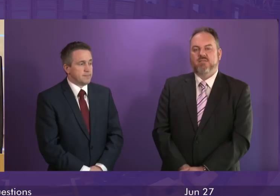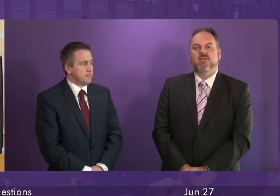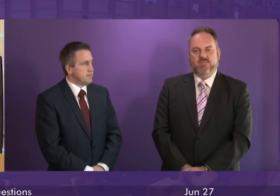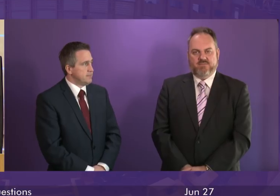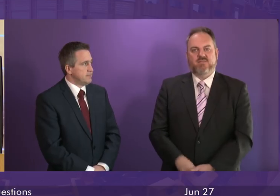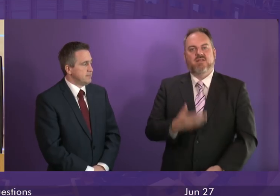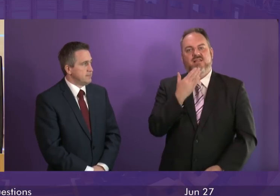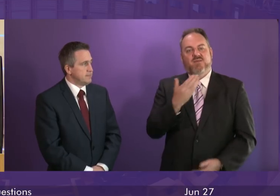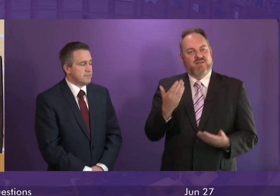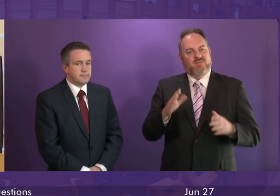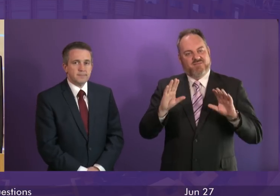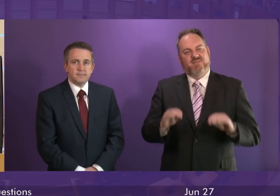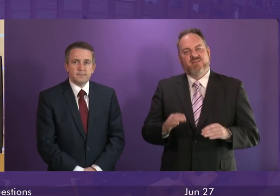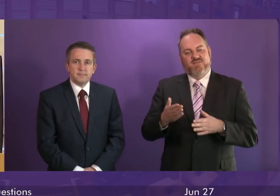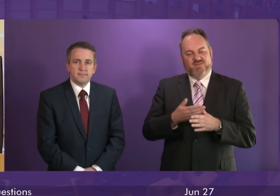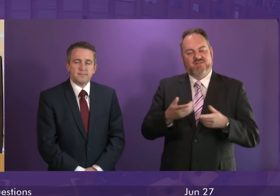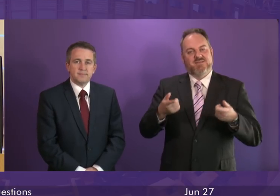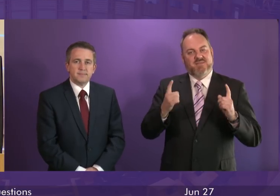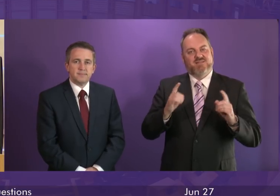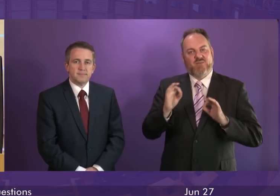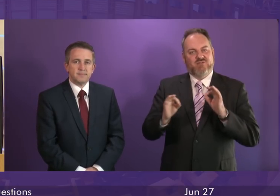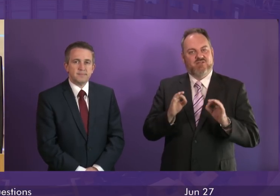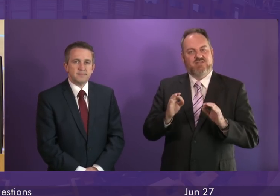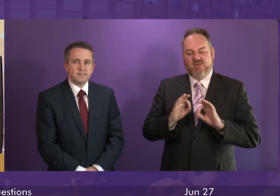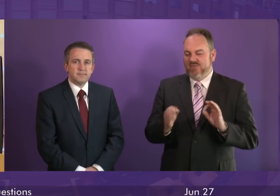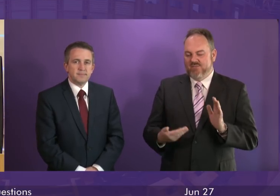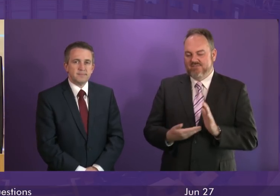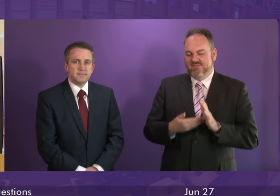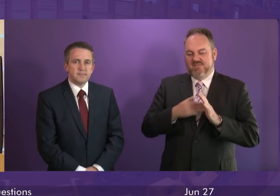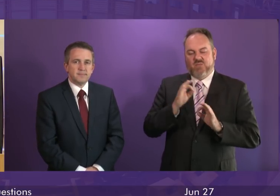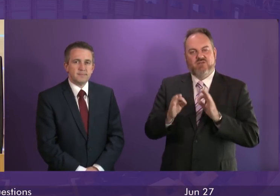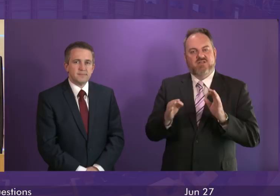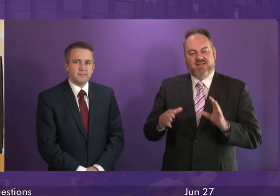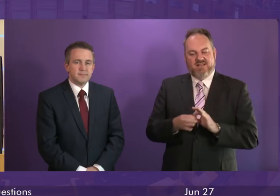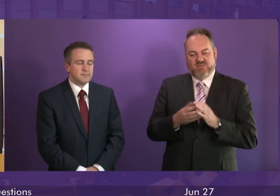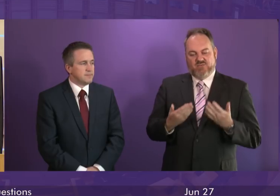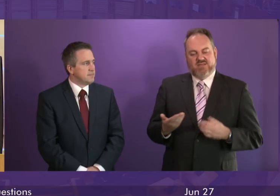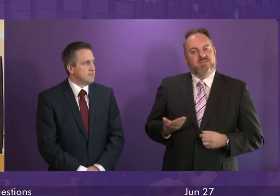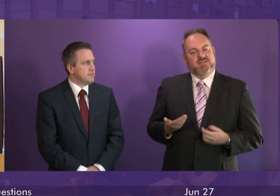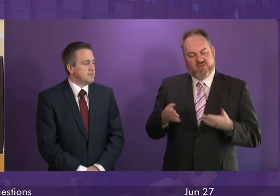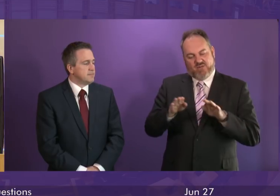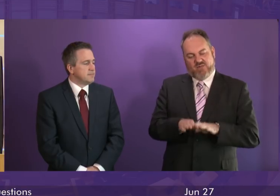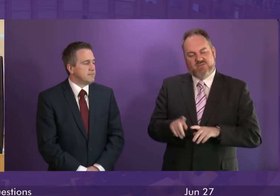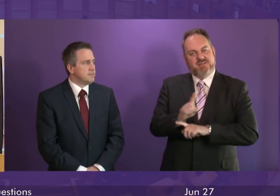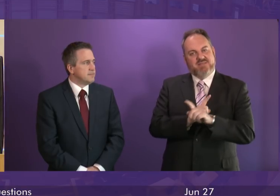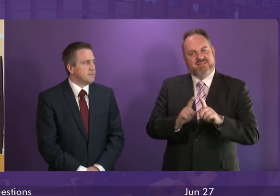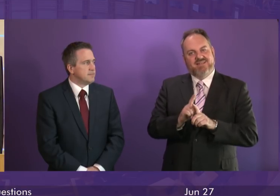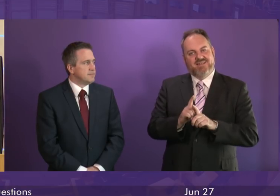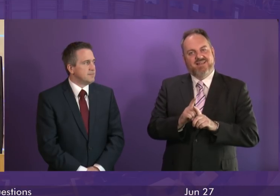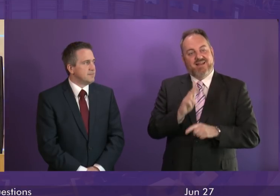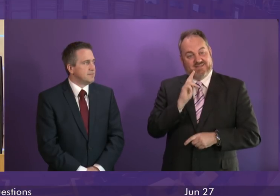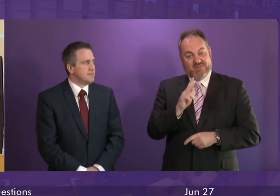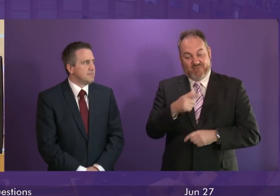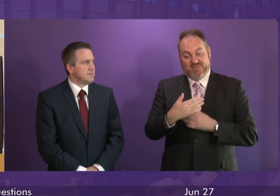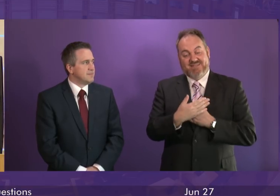Thank you very much. That concludes First Minister's questions. There are no questions to be put as a result of today's business, so I close this meeting and I'll see you all on